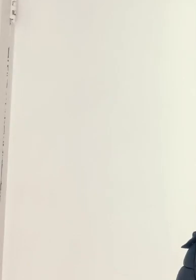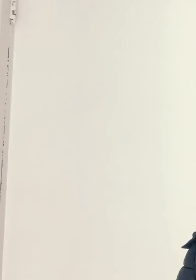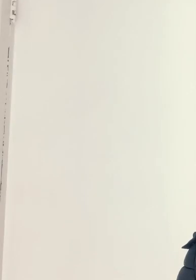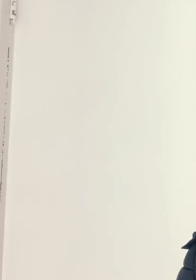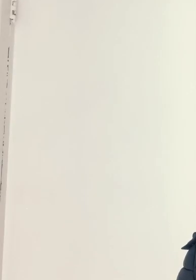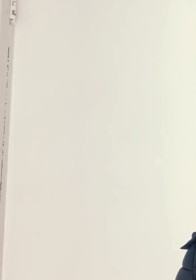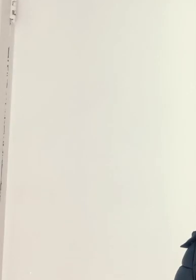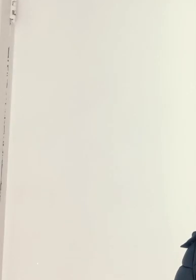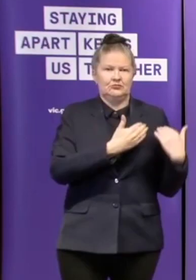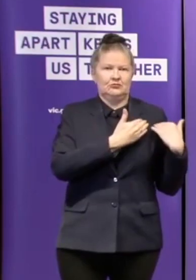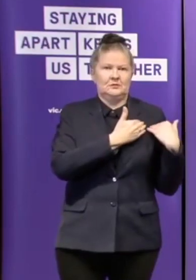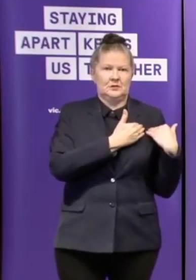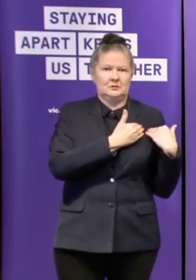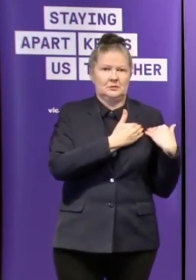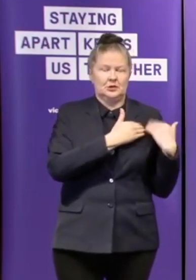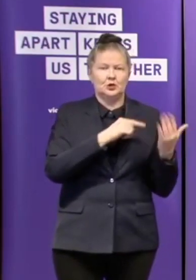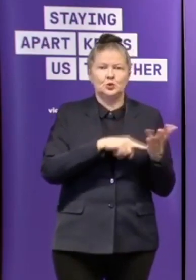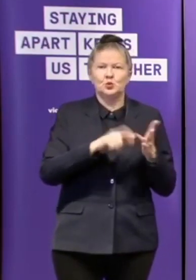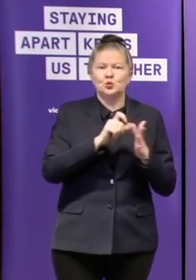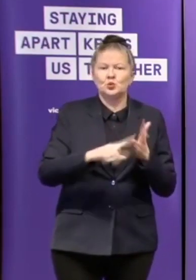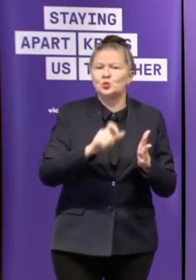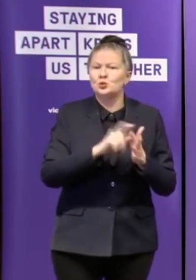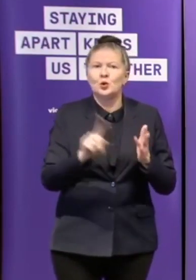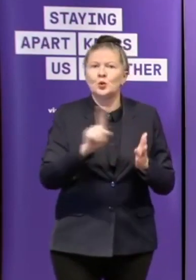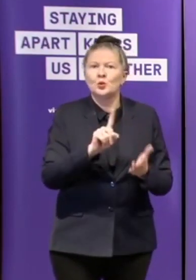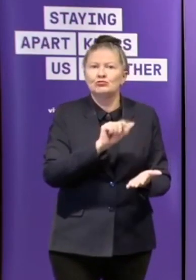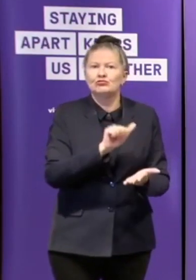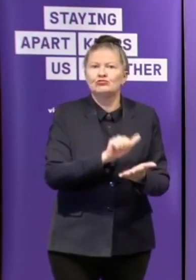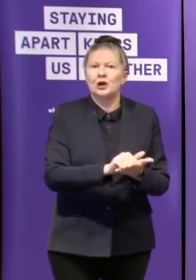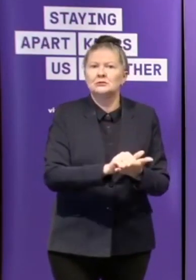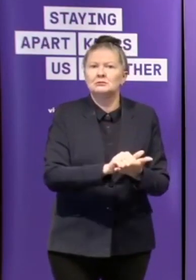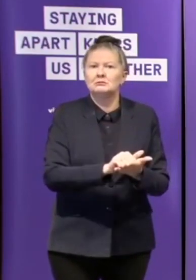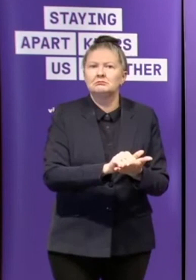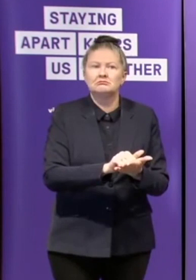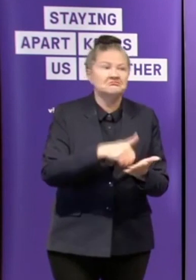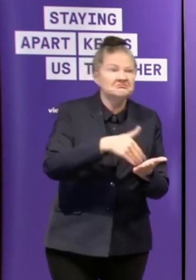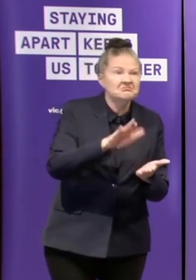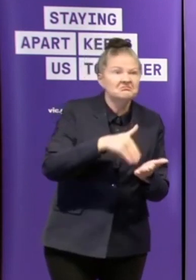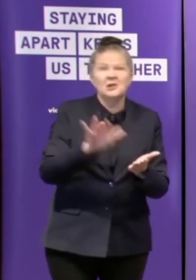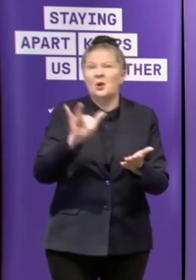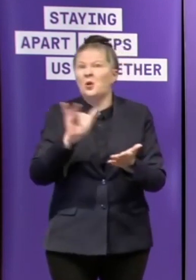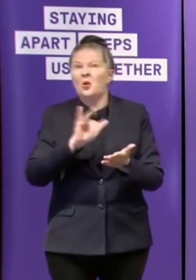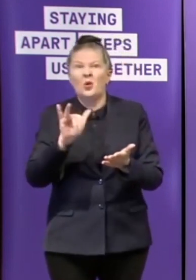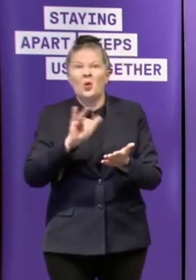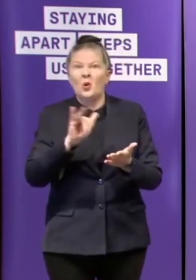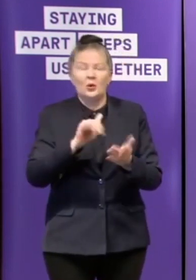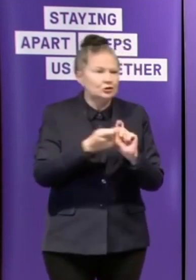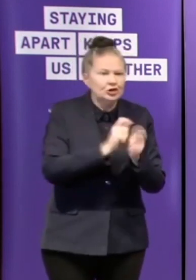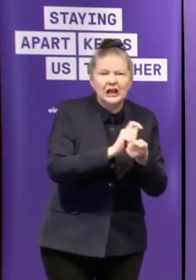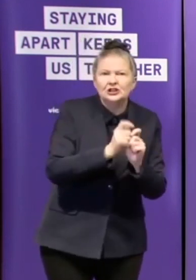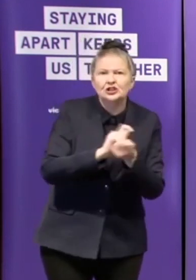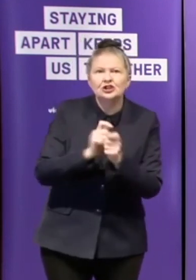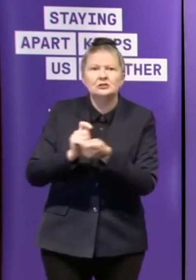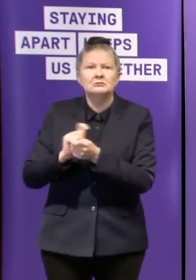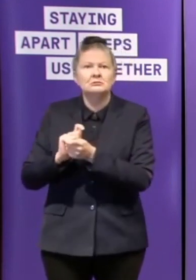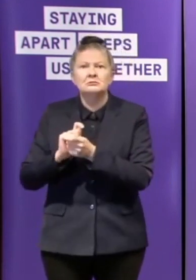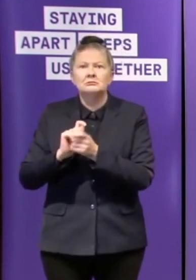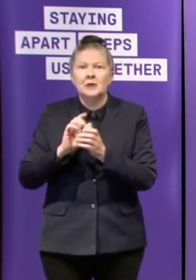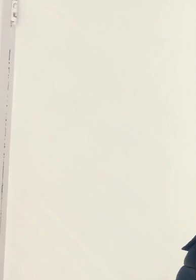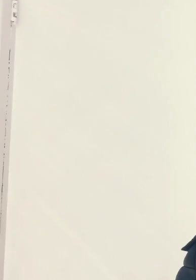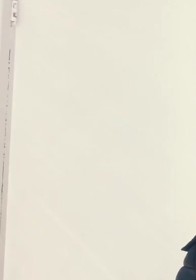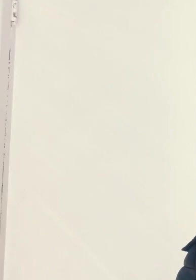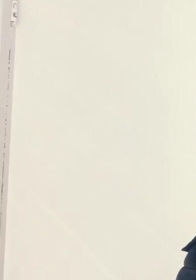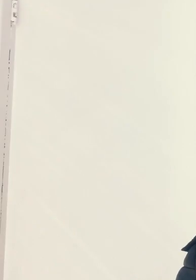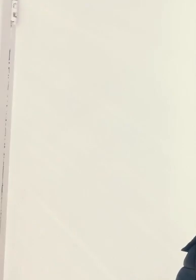that happens, what do you do? To take the action necessary to ensure that mistakes do not occur